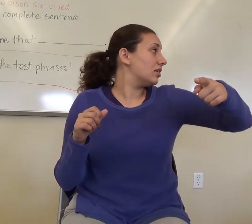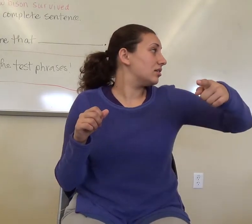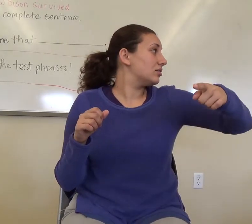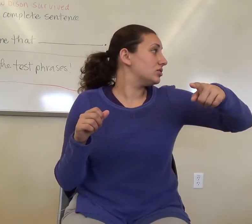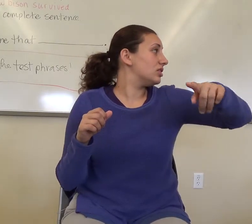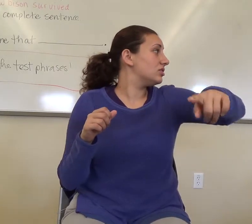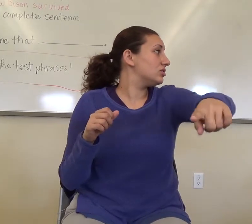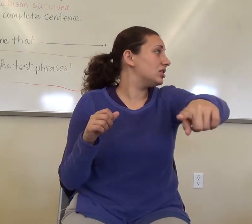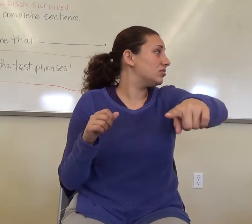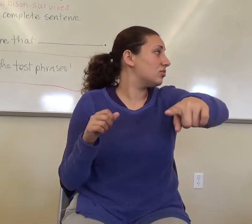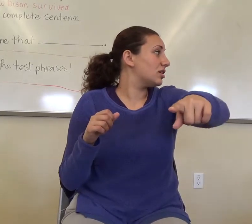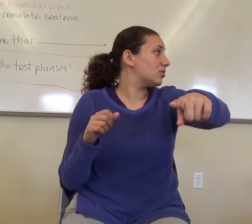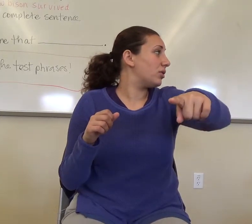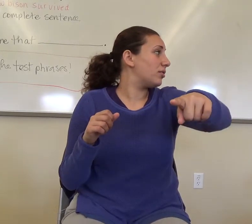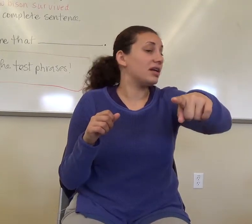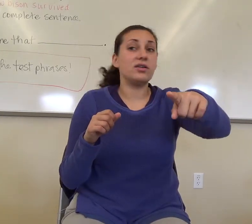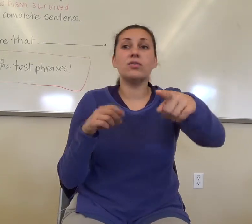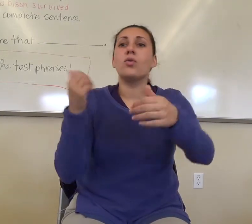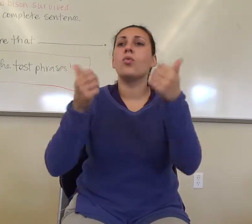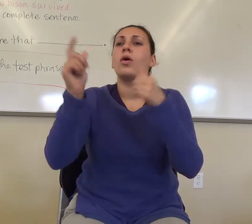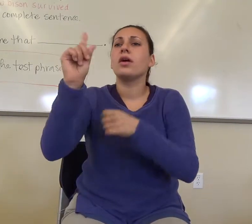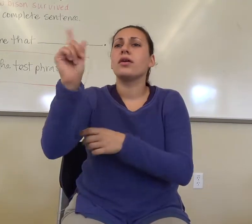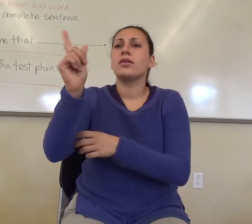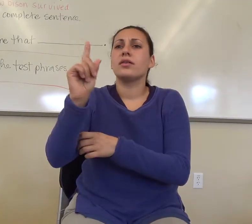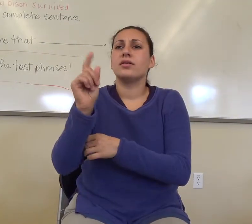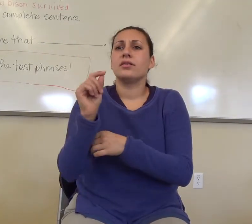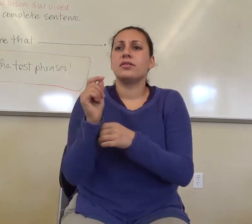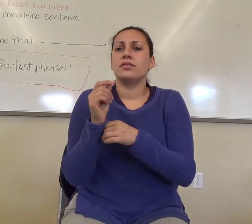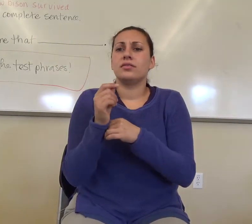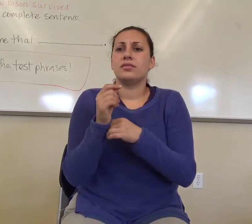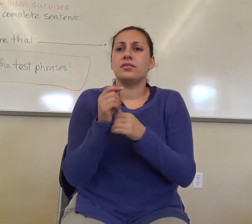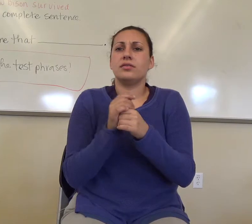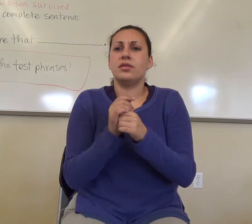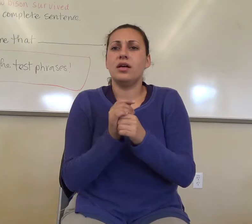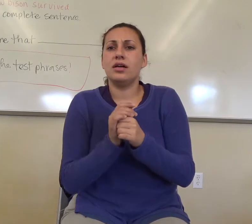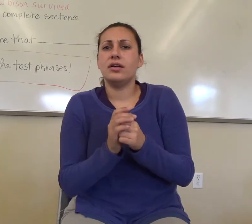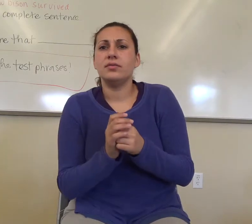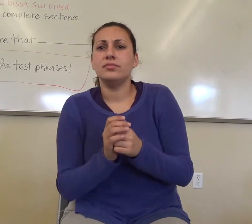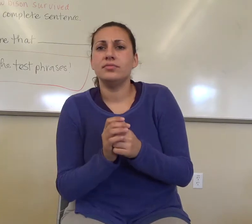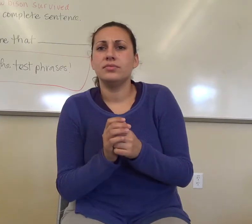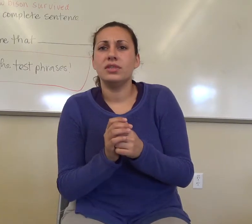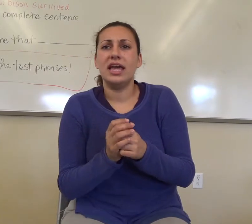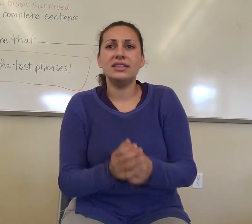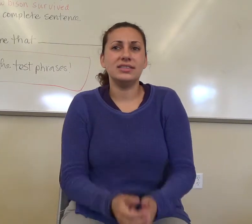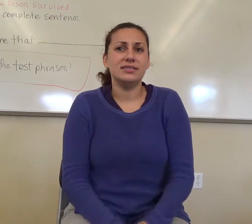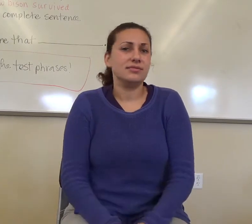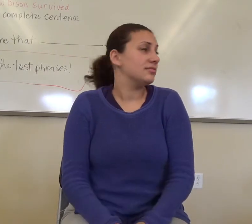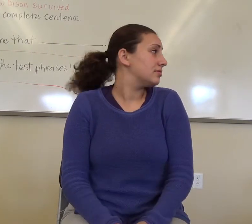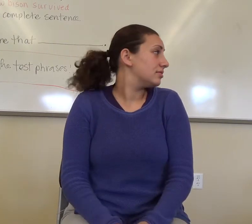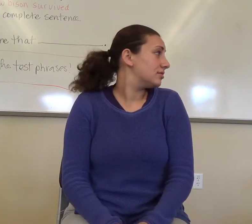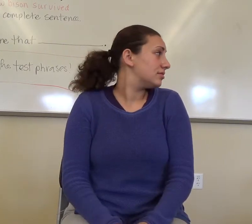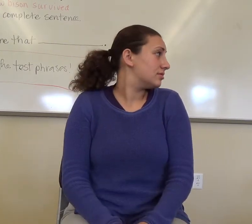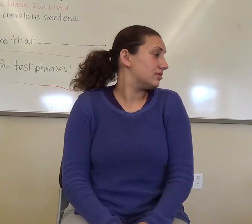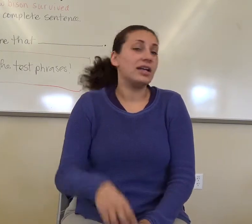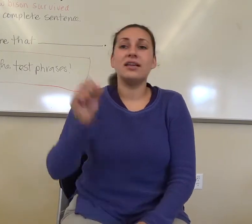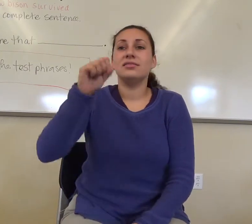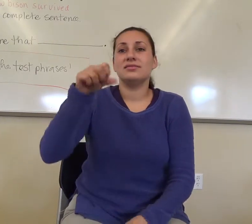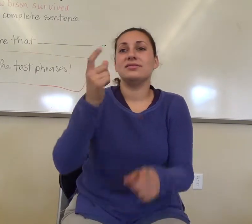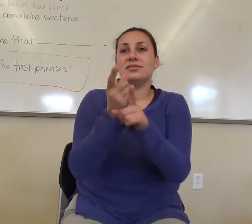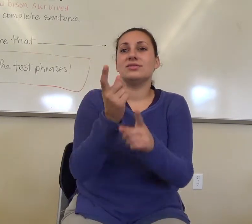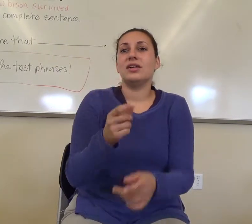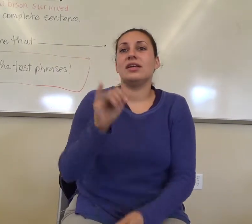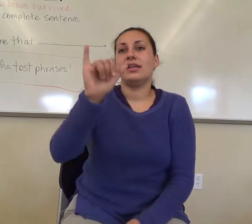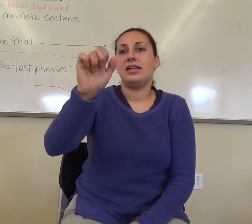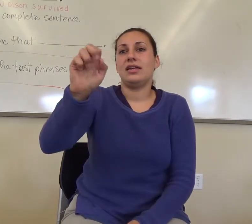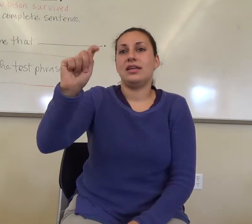her. Oh. She, she wanted to put one out. Okay. Yes. Um, yet? Yeah.